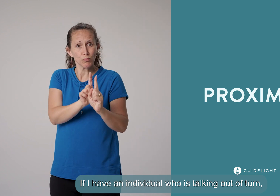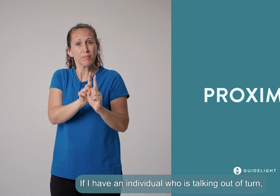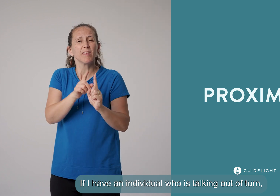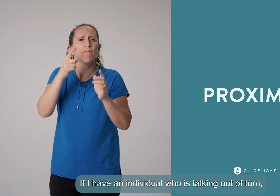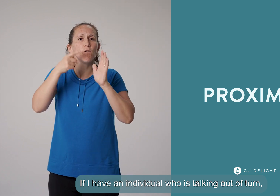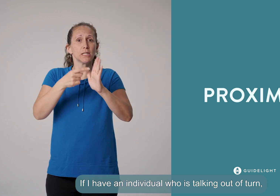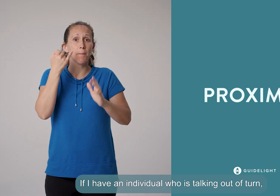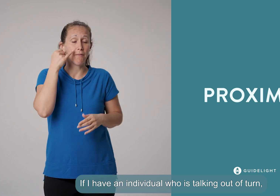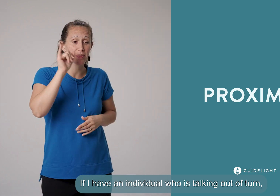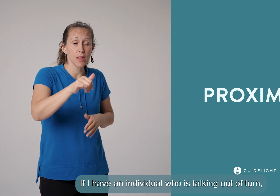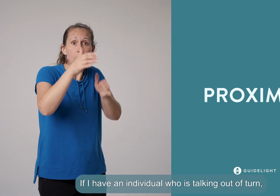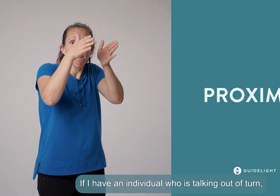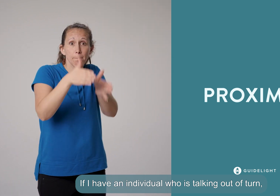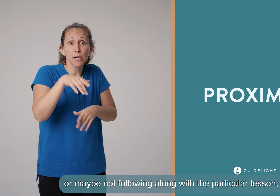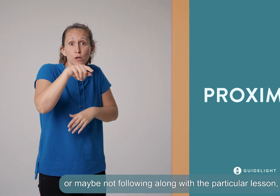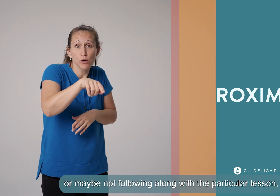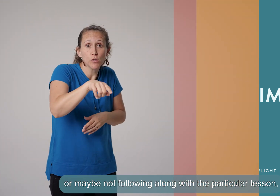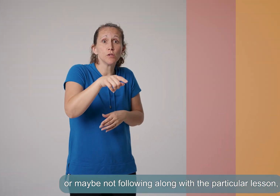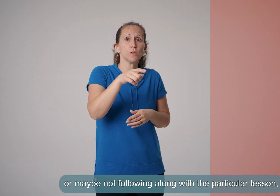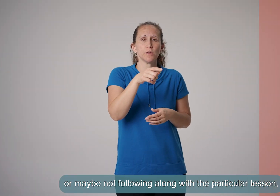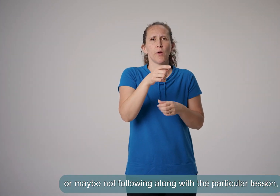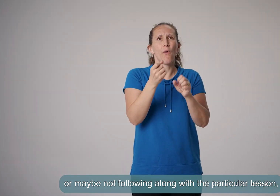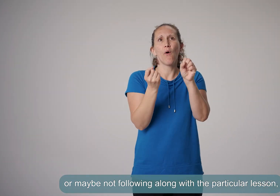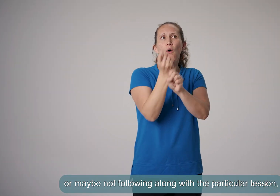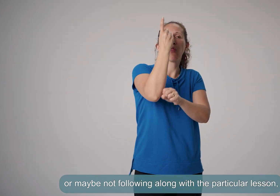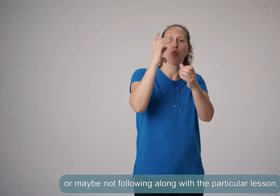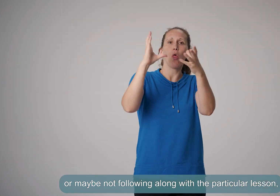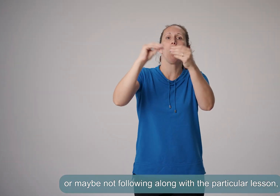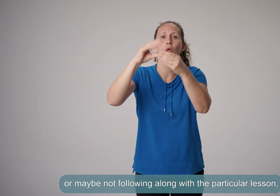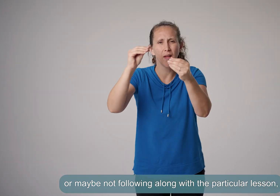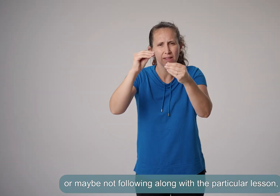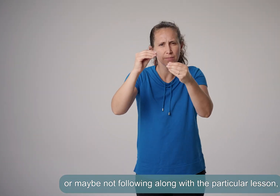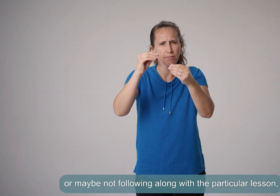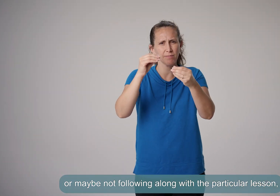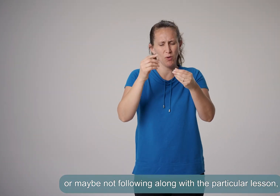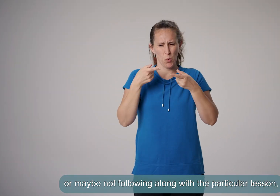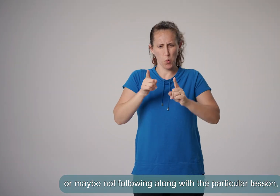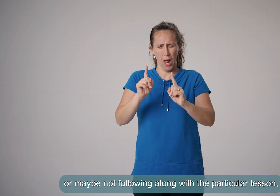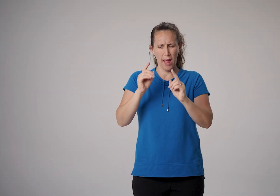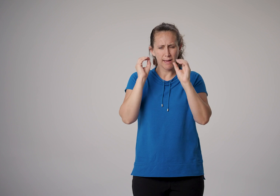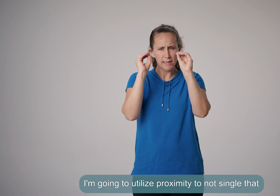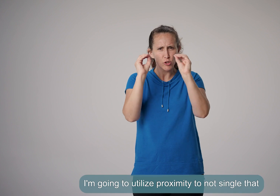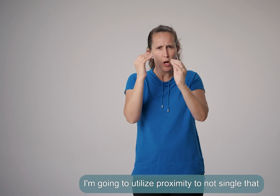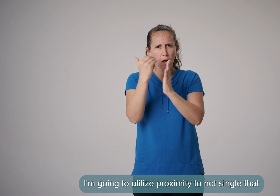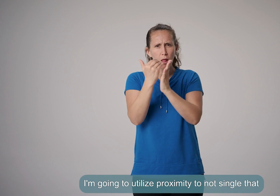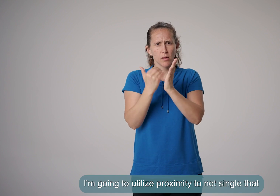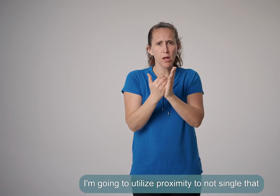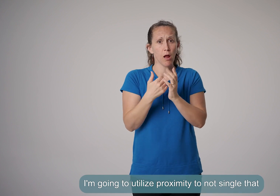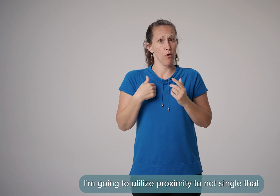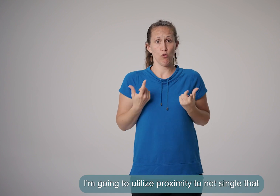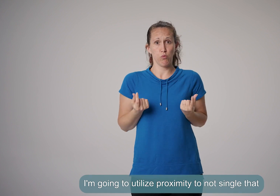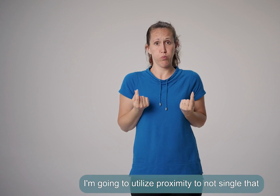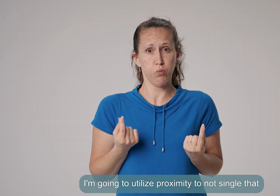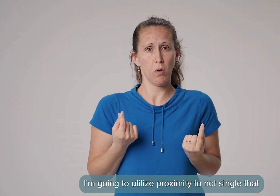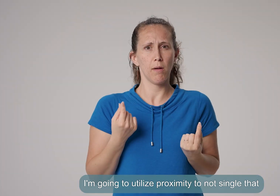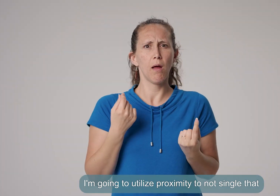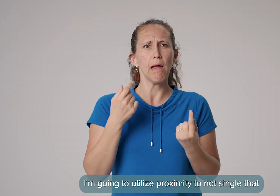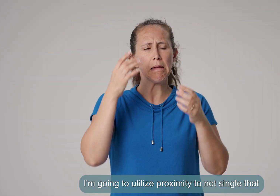who is talking out of turn, or maybe not following along with the particular lesson, I'm going to utilise proximity to not